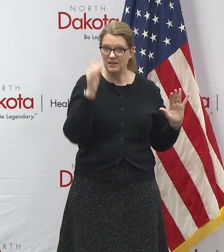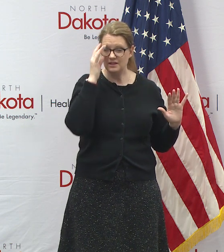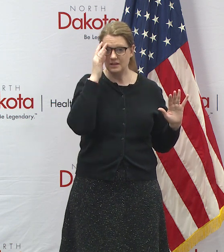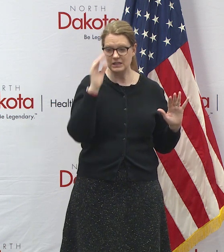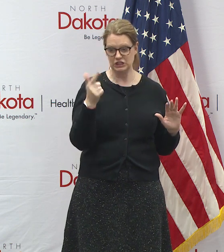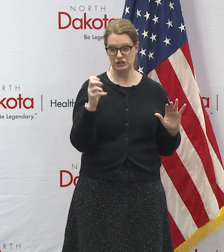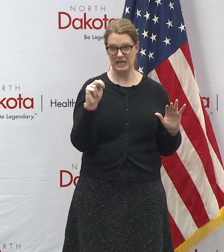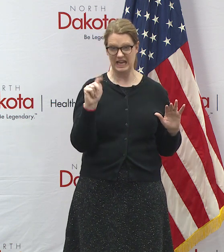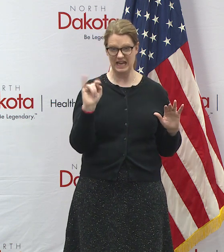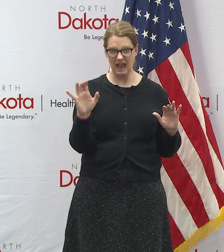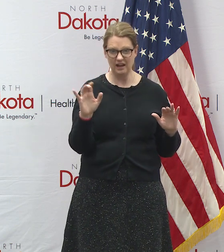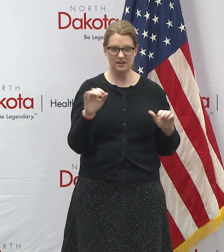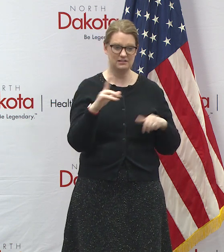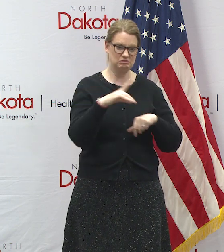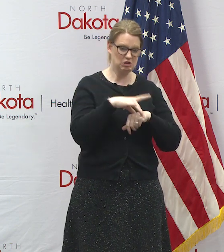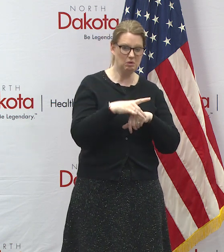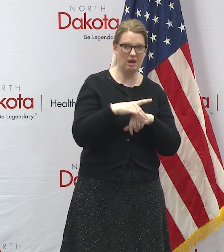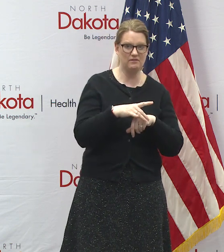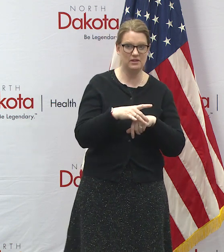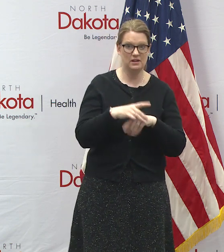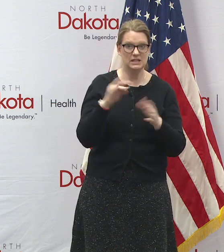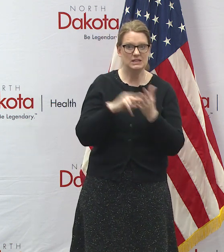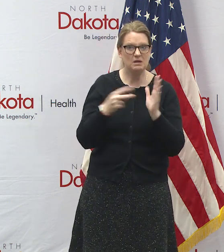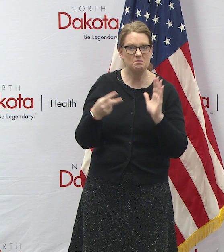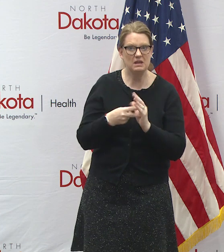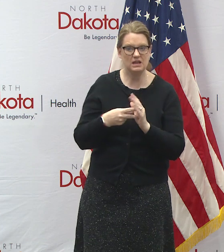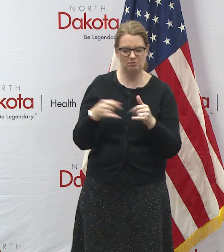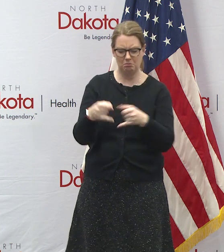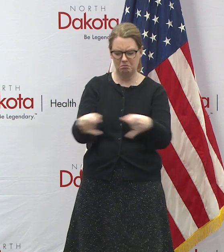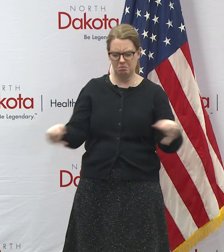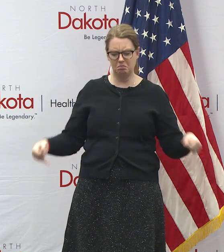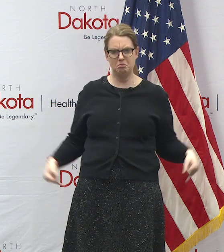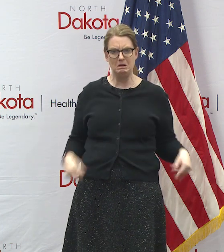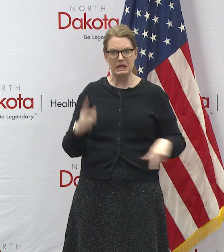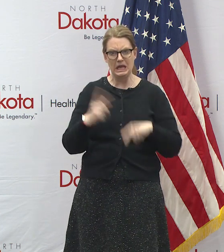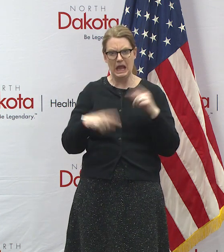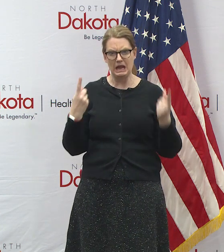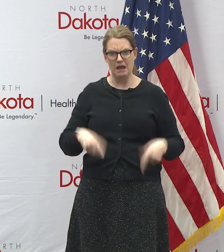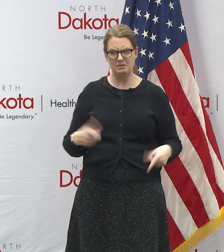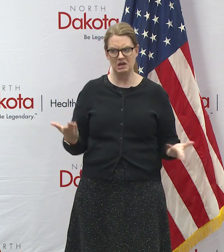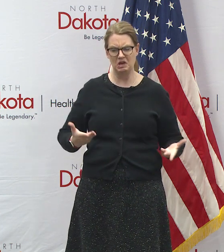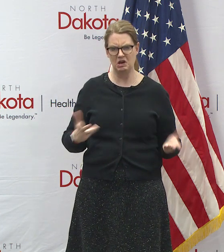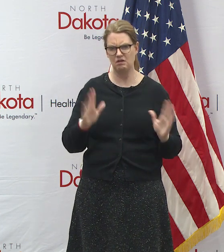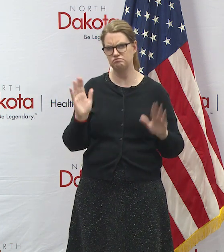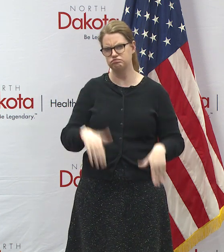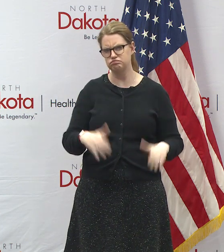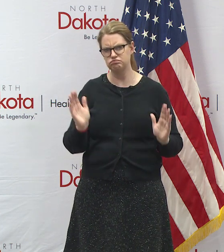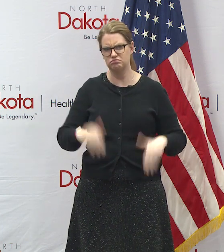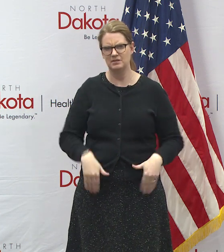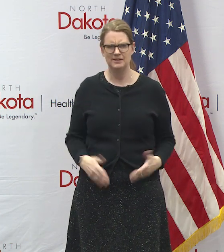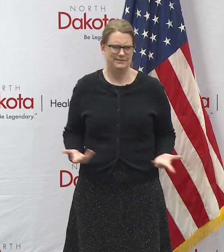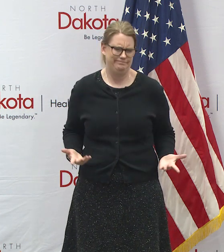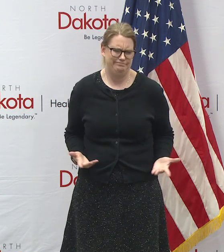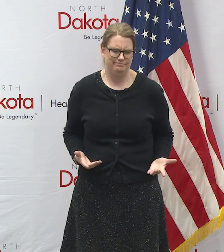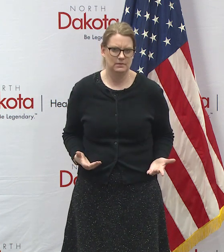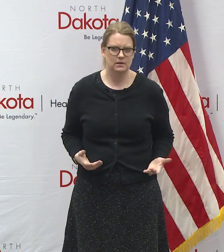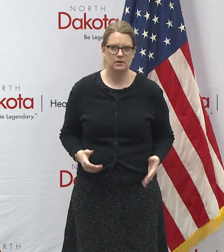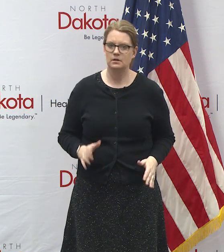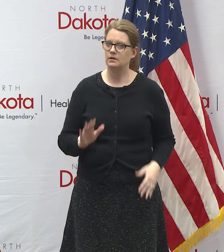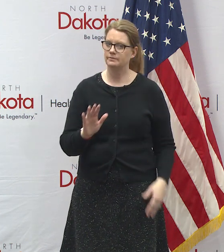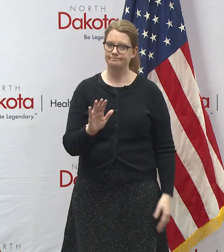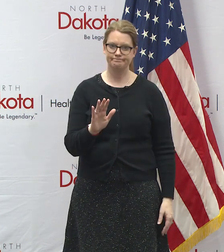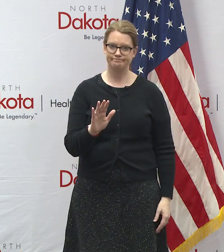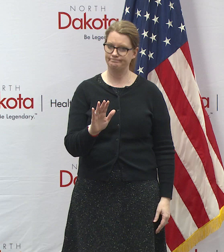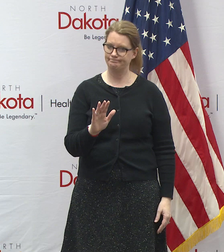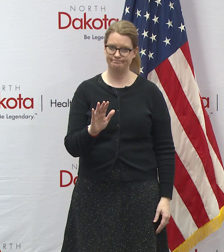that will make us immune from those same kinds of curves the thing that will keep that from happening here is that we've actually got the lead time we can